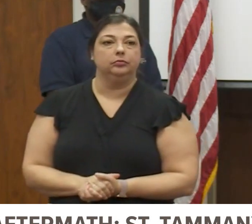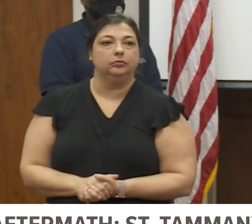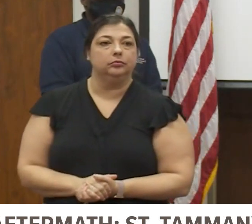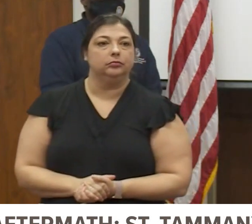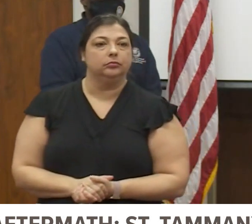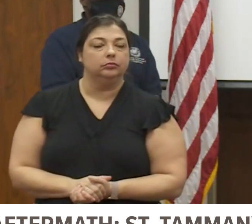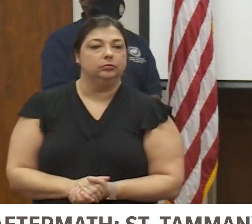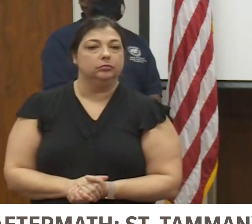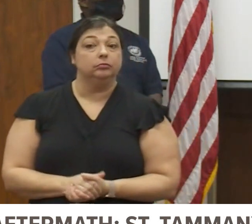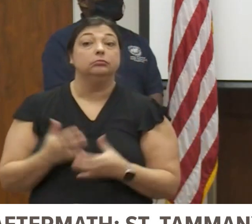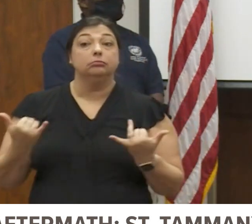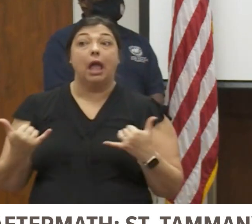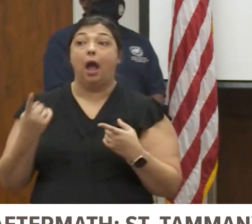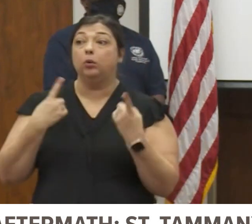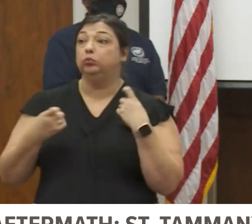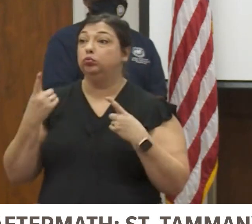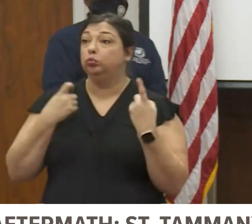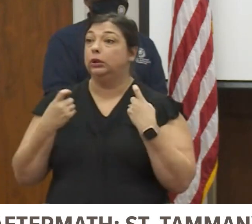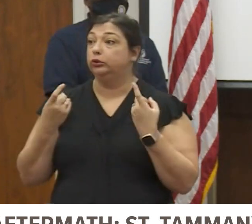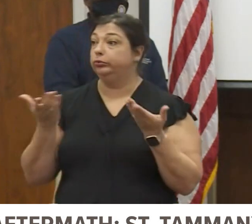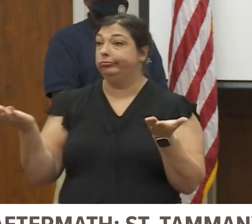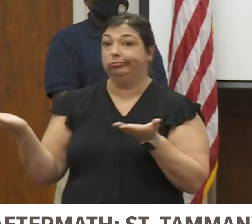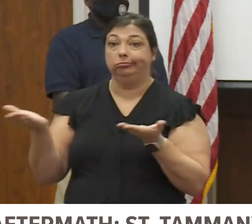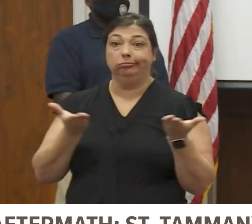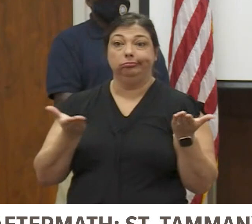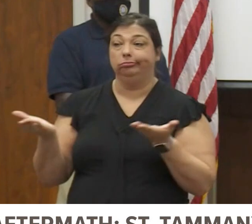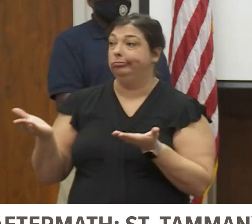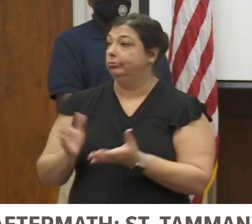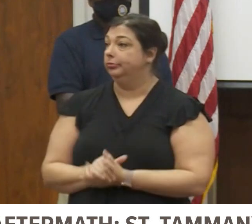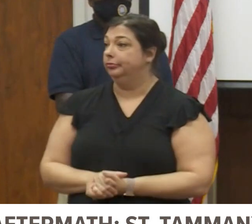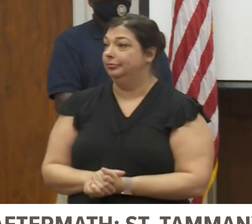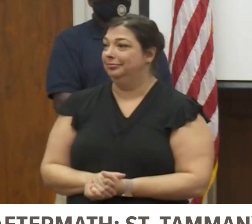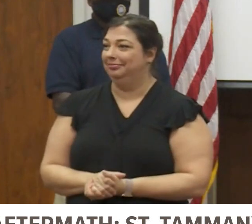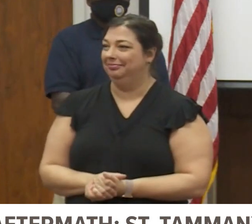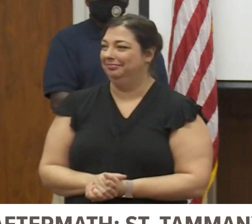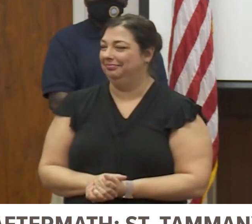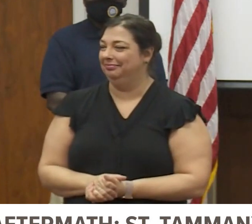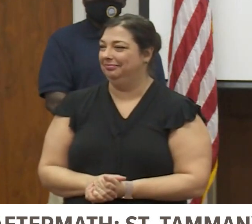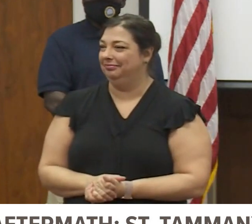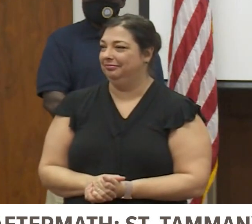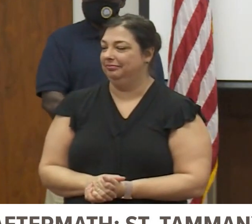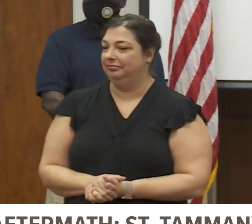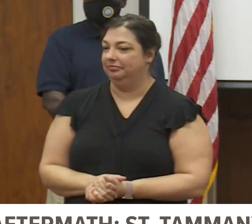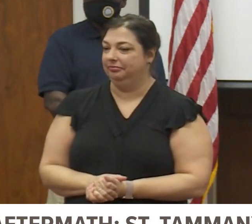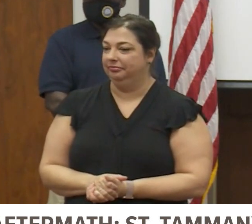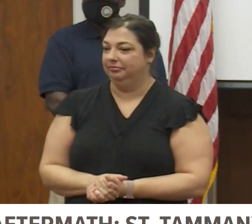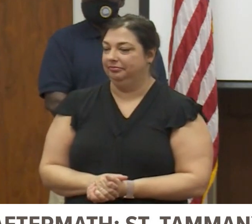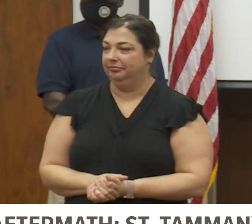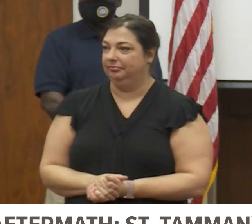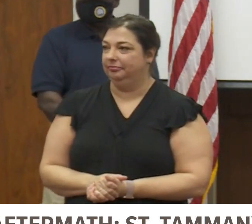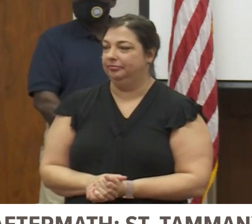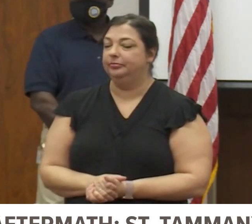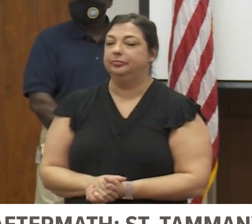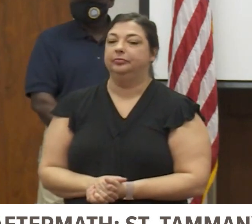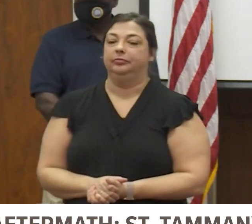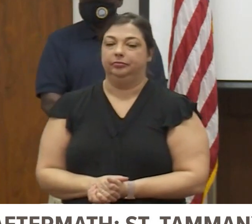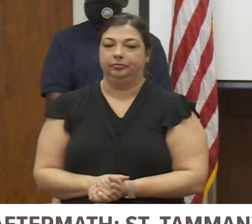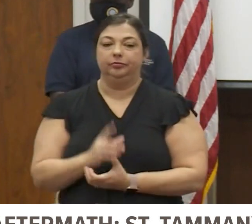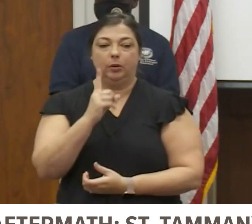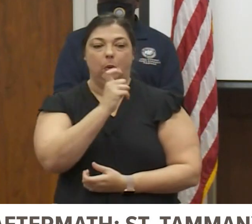So I'll open it up to questions if there's no other statements from up here. Yes? Yes.